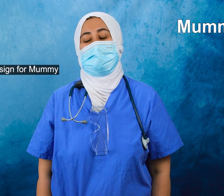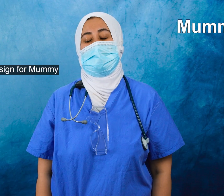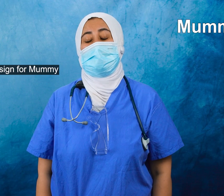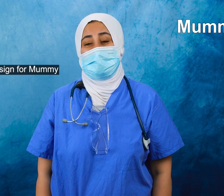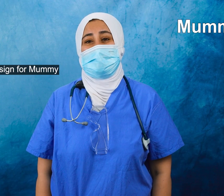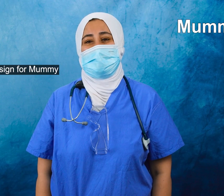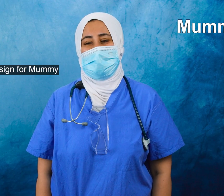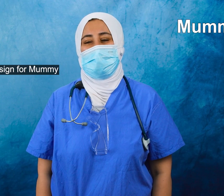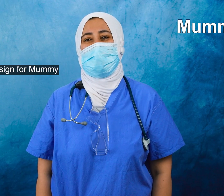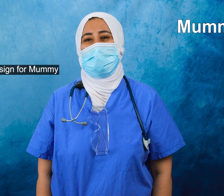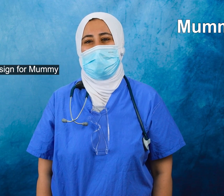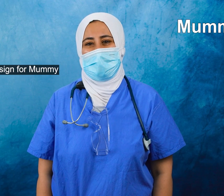This is the sign for Mummy.